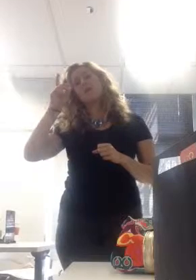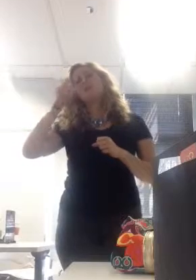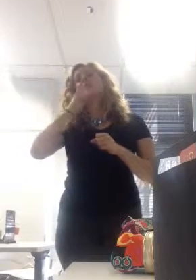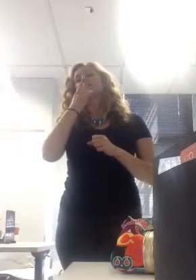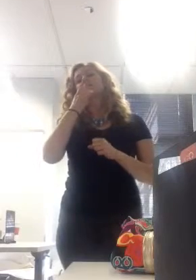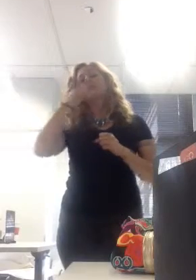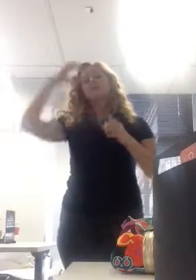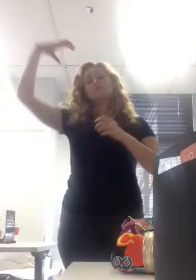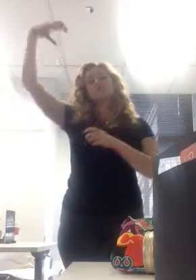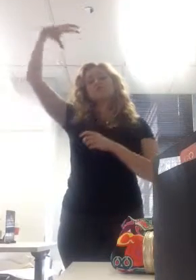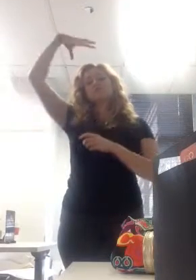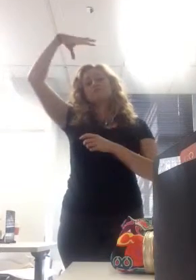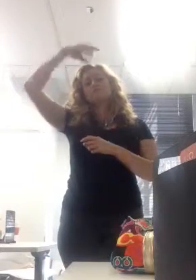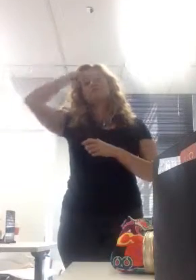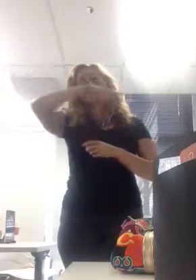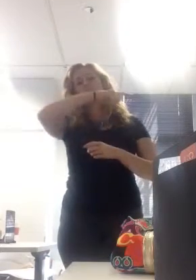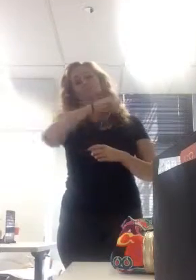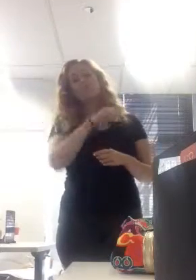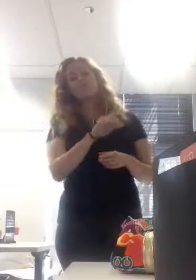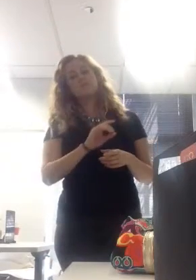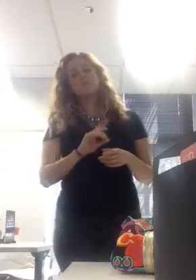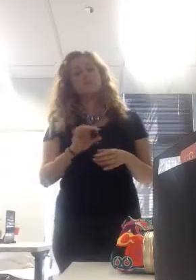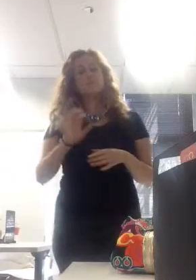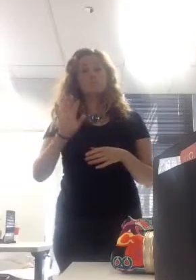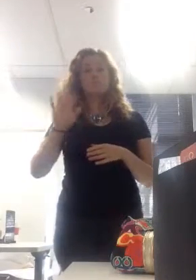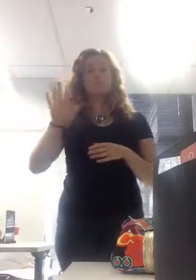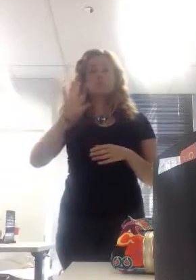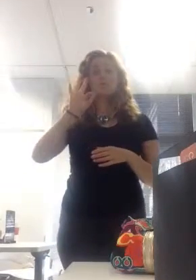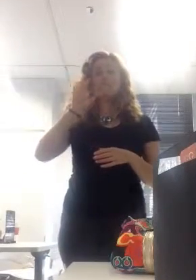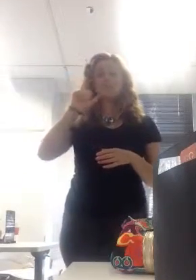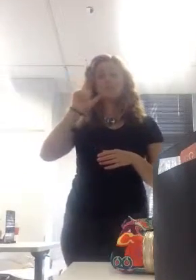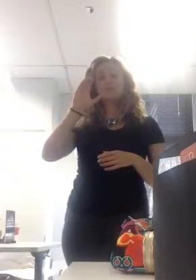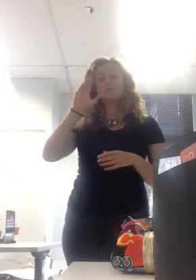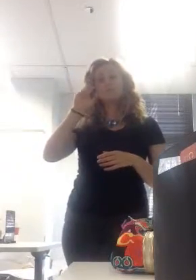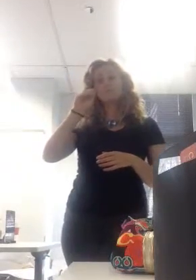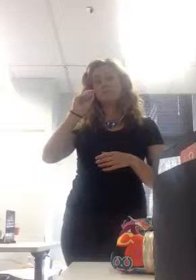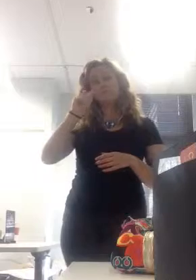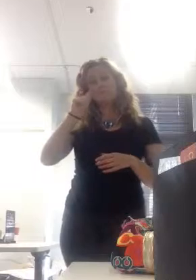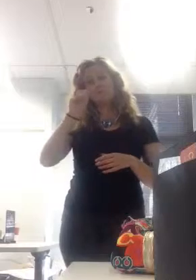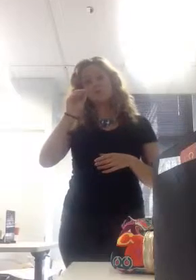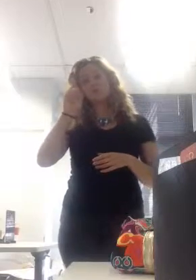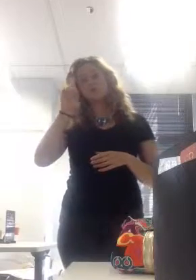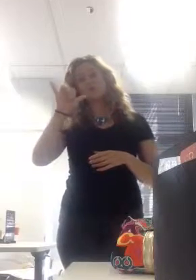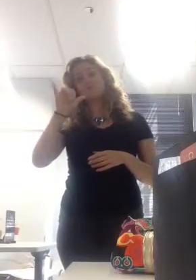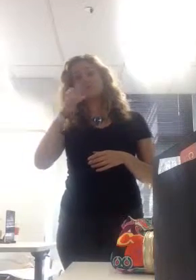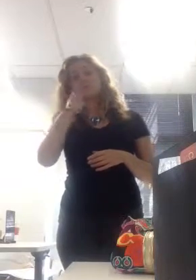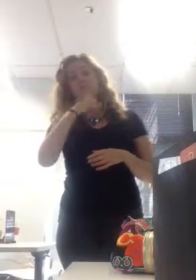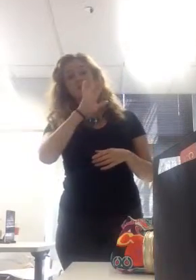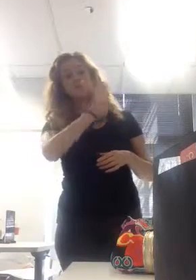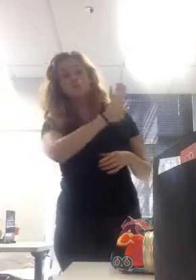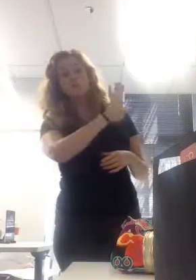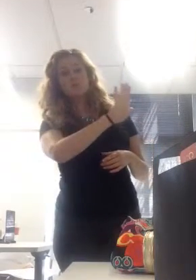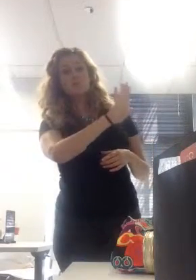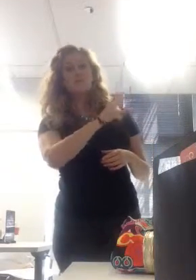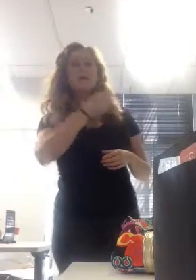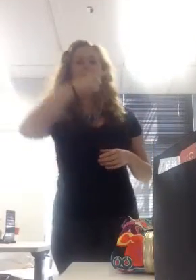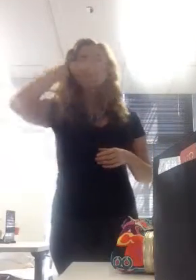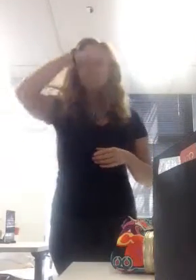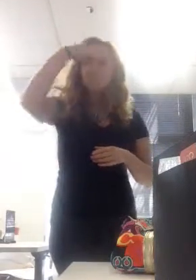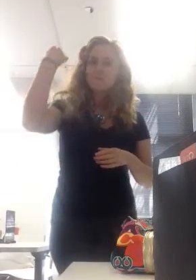tell you that you have to only make black overhead pens. You don't even get to decide what kind of overhead pens you make. They tell you how many overhead pens